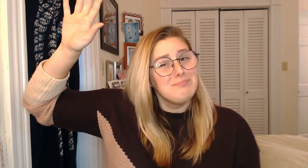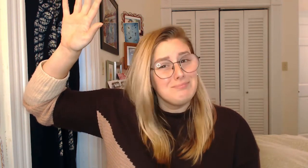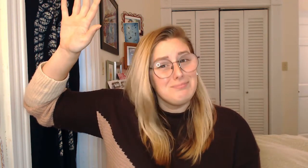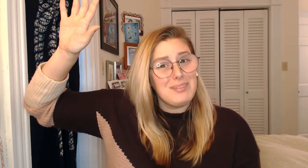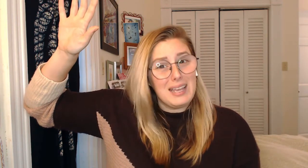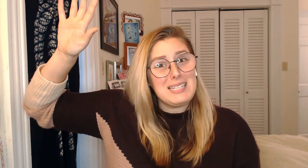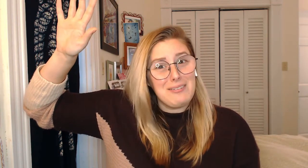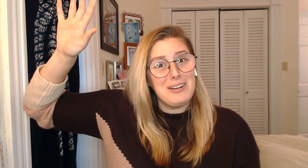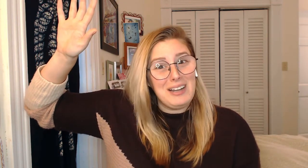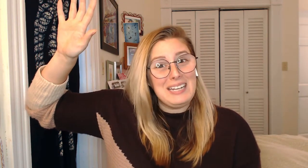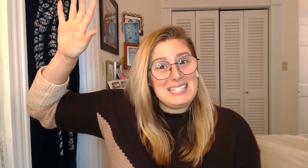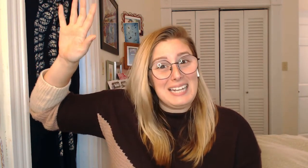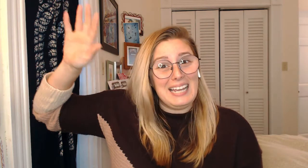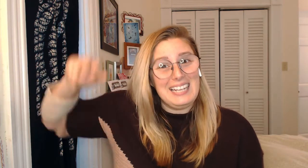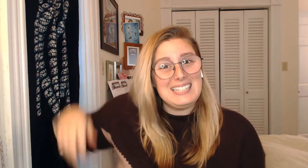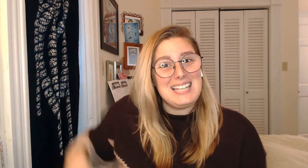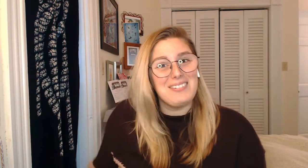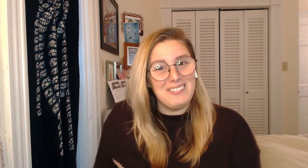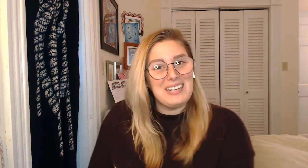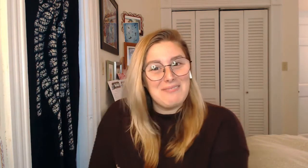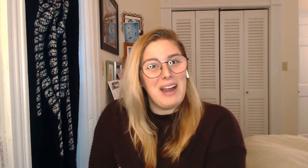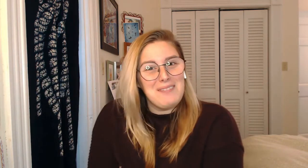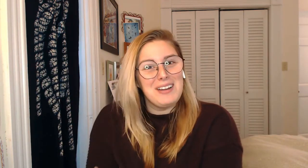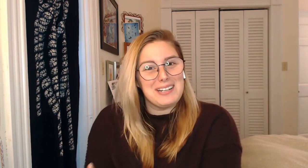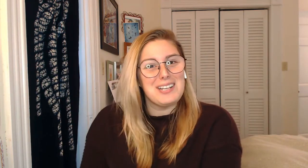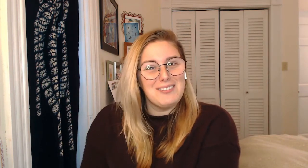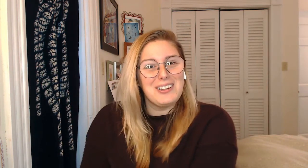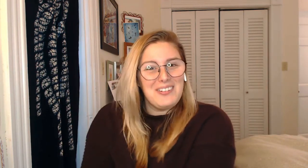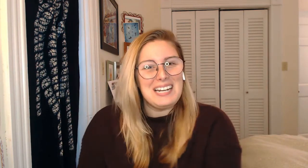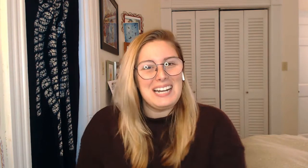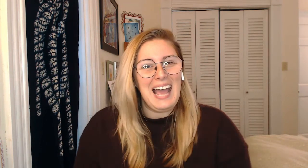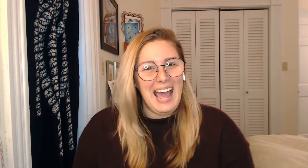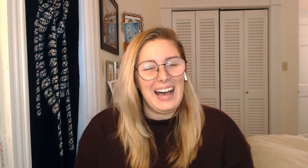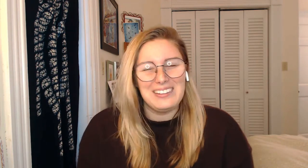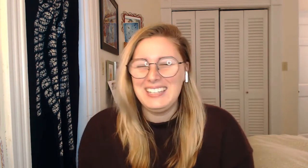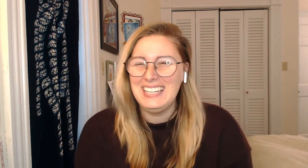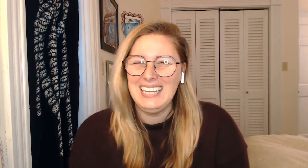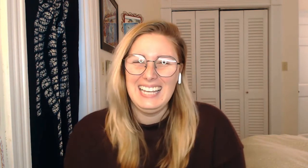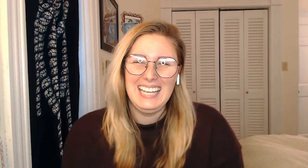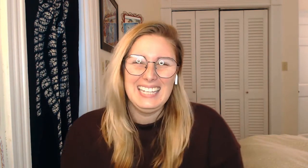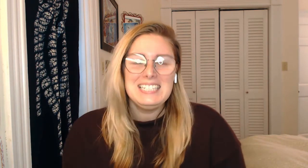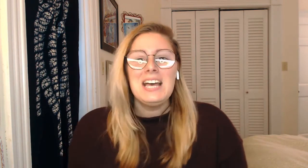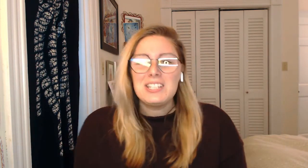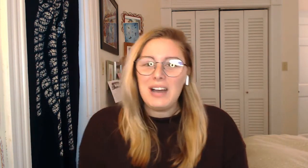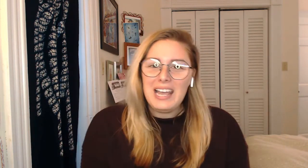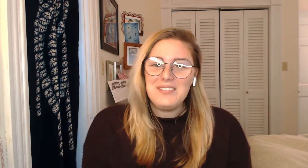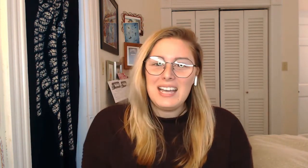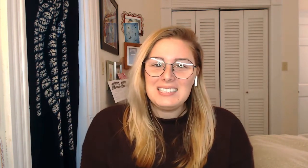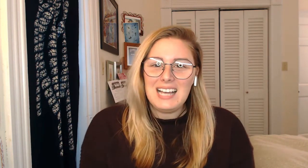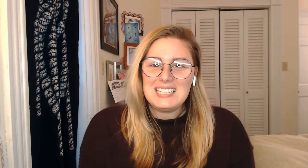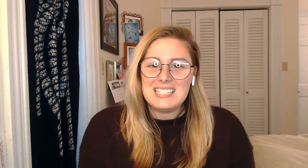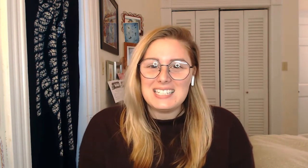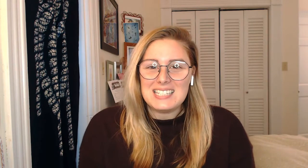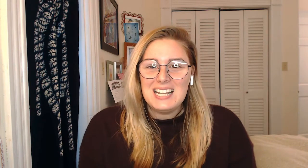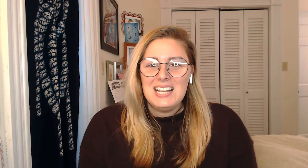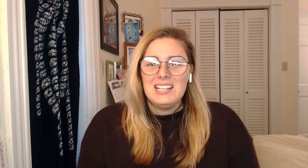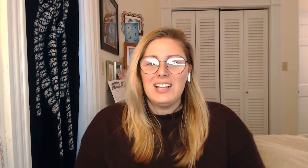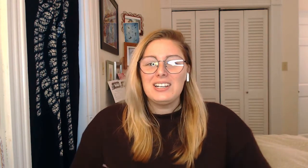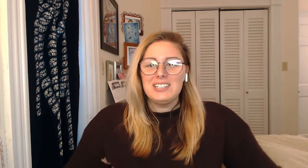That's everyone, isn't it? It's everyone in primaries over one and a half. So I have had glasses longer than